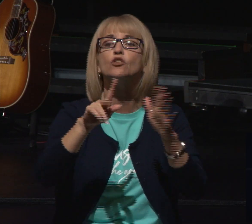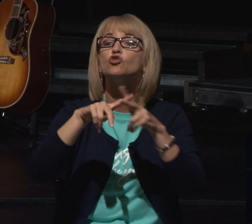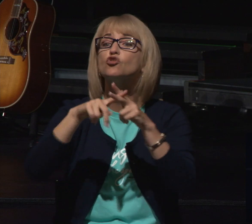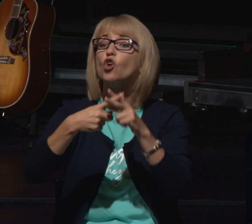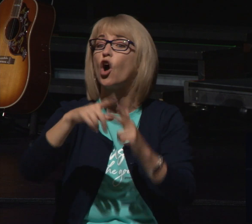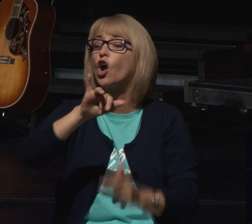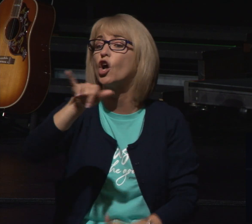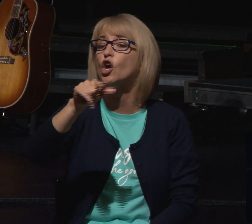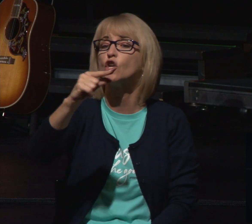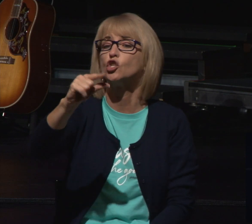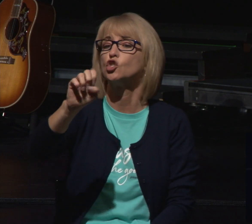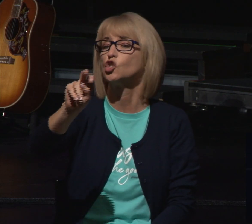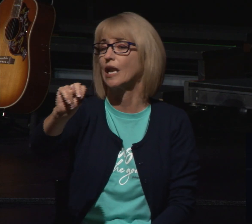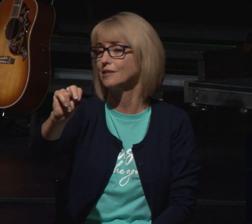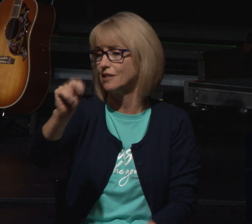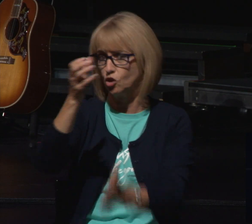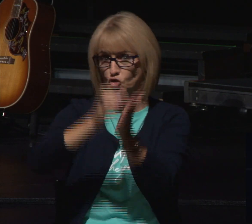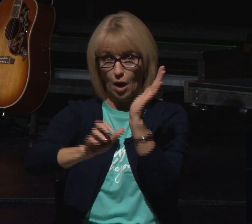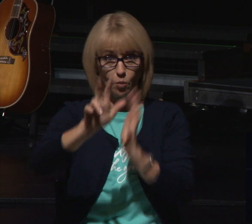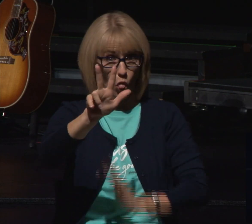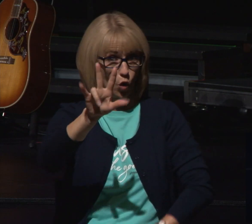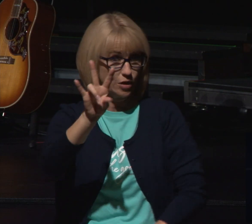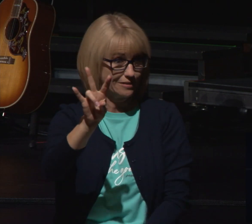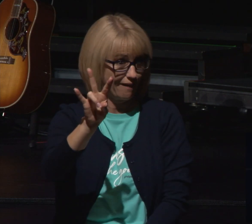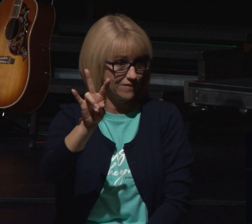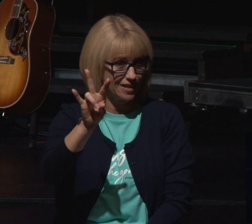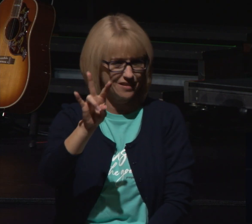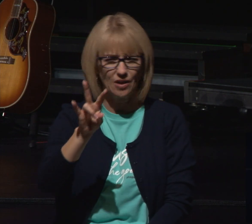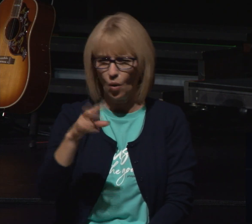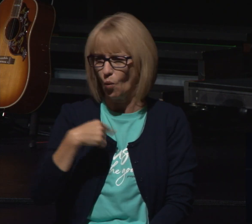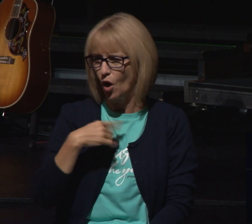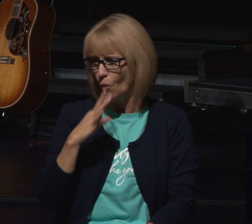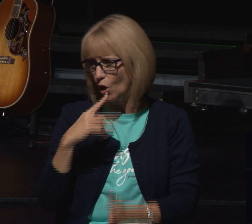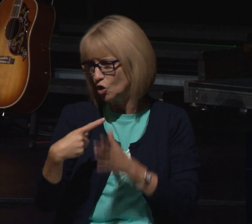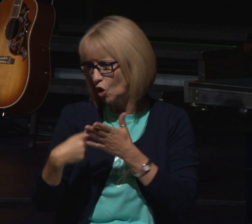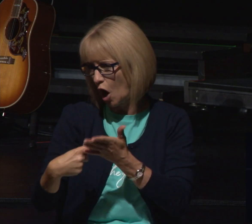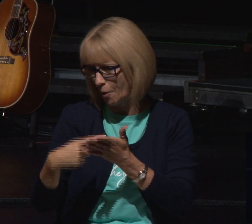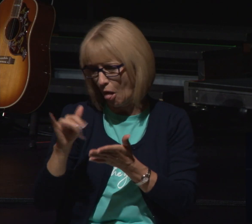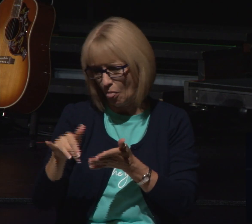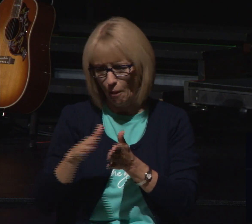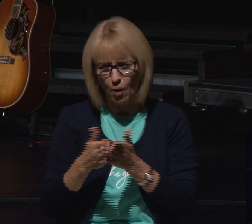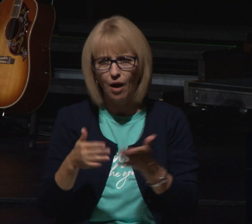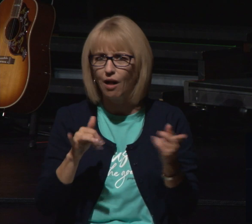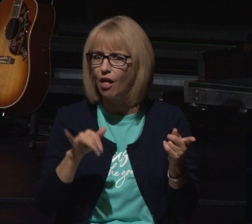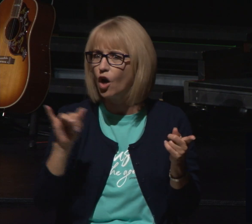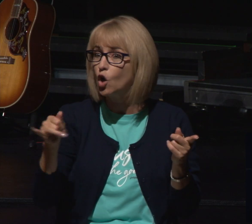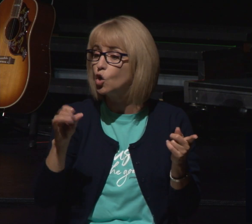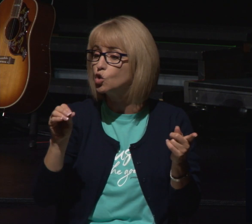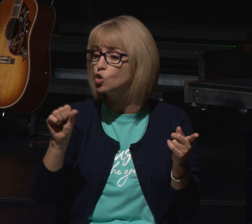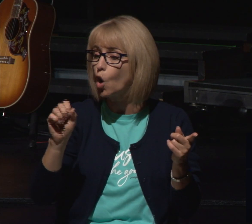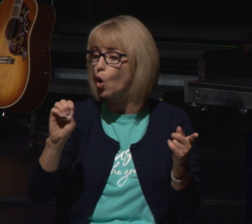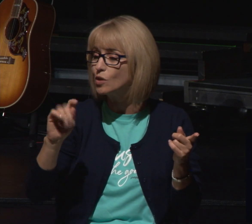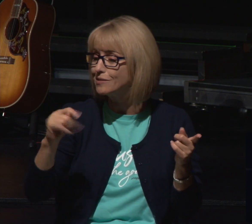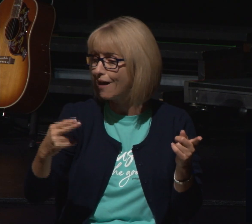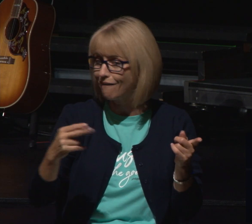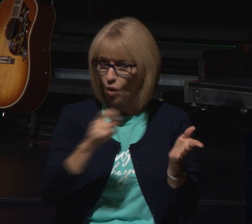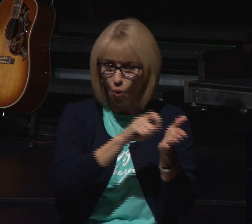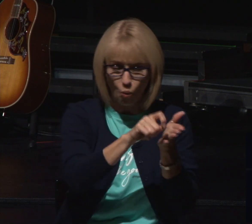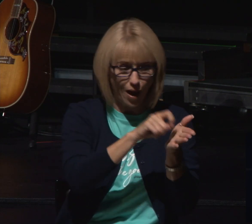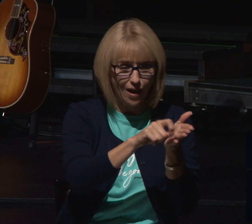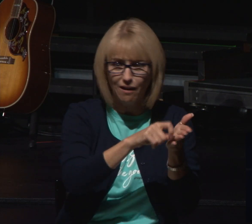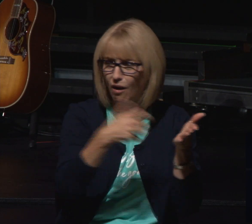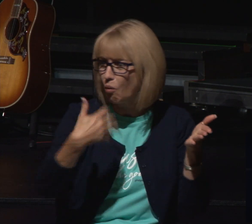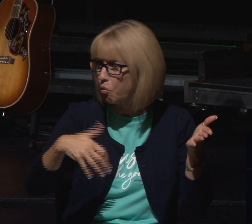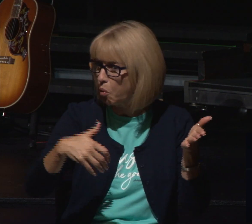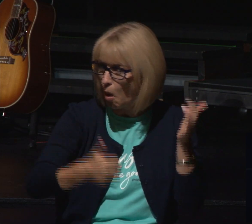37 and we're going to walk through the end of the book of Genesis you know there's more written about the Joseph of the Old Testament than there is